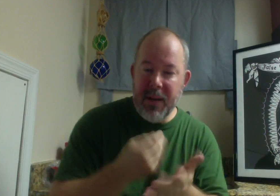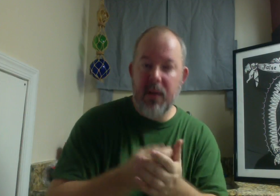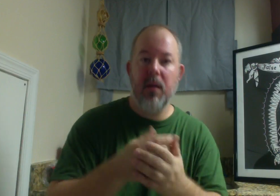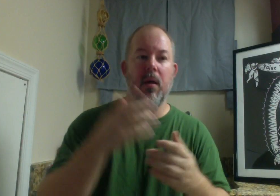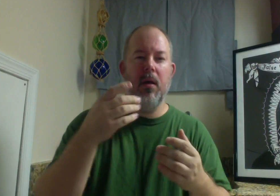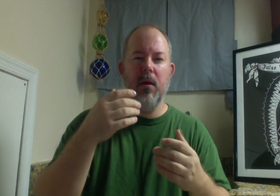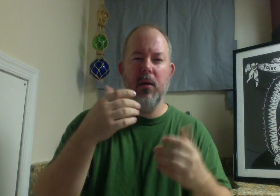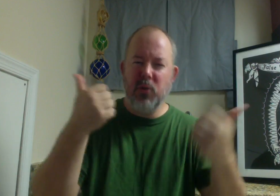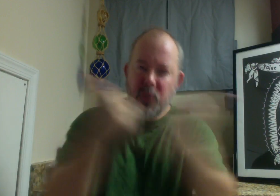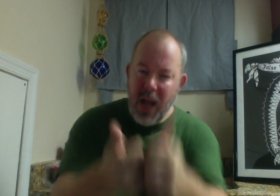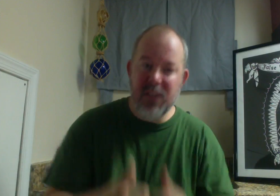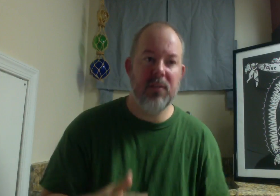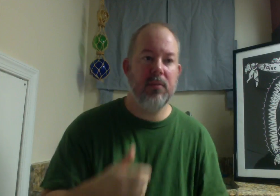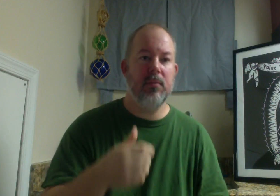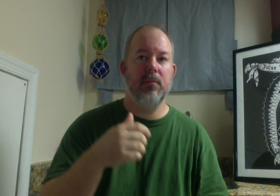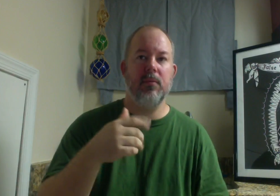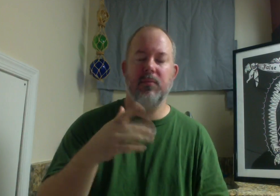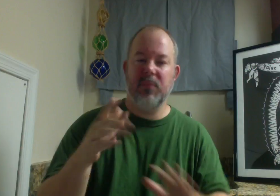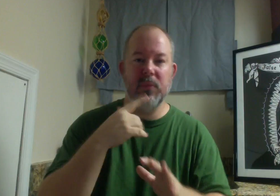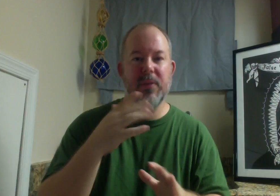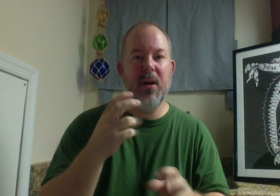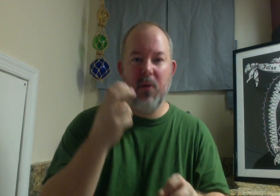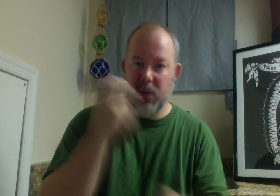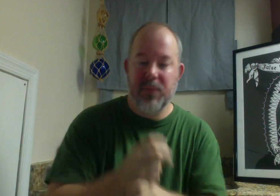I love you.